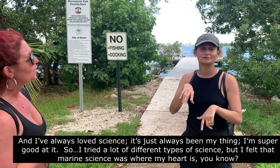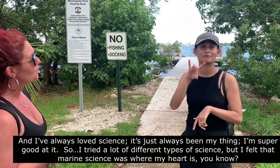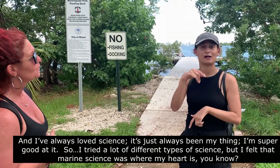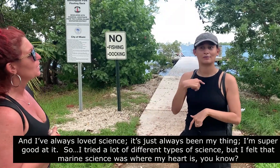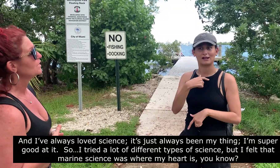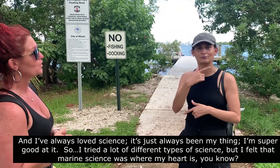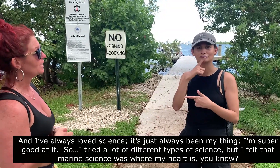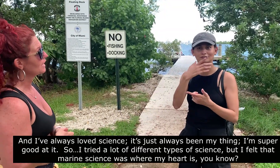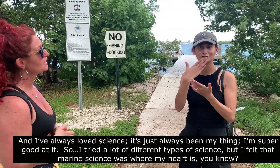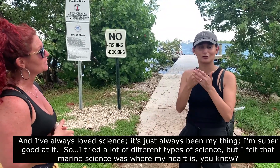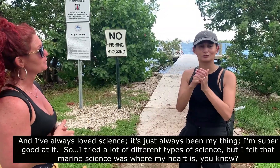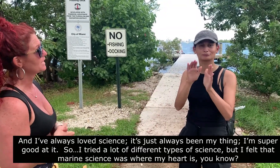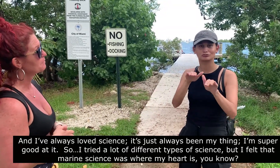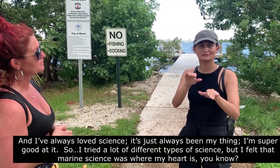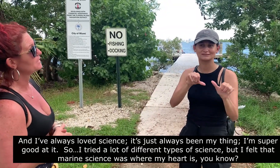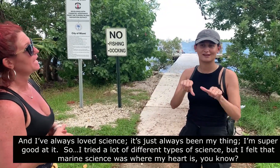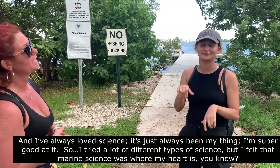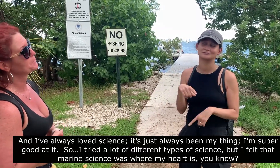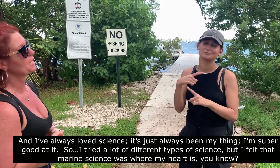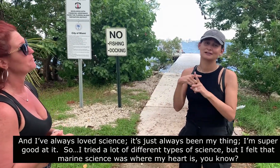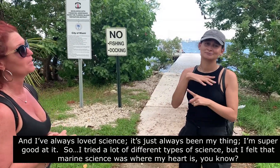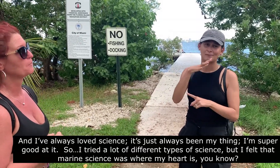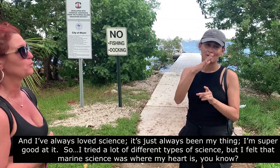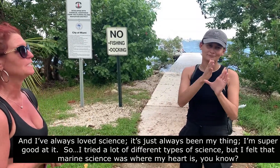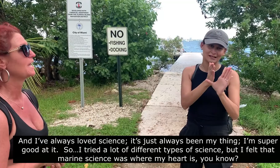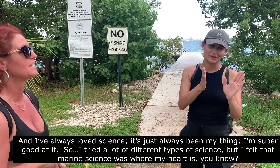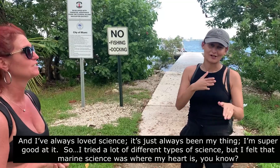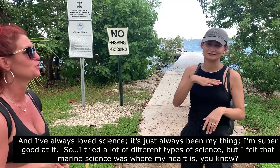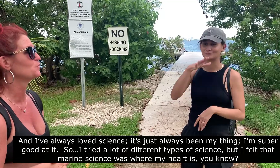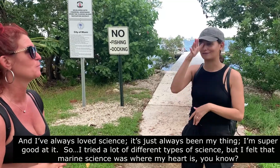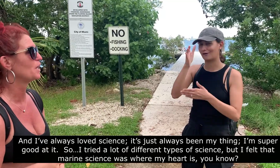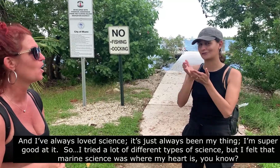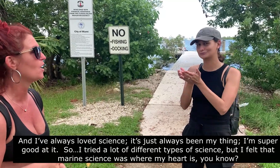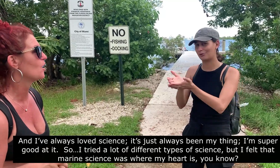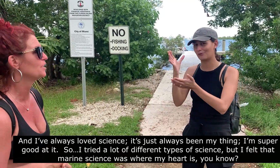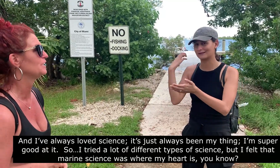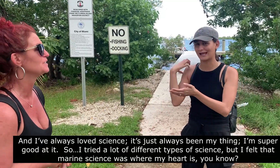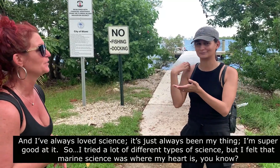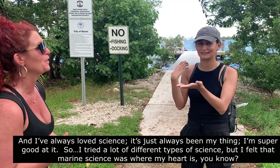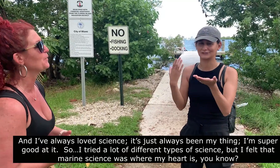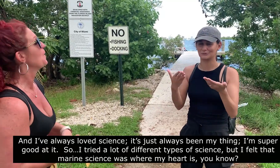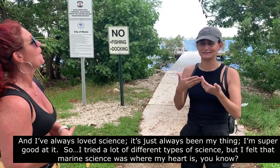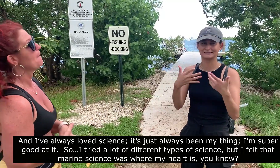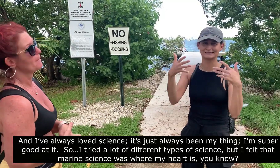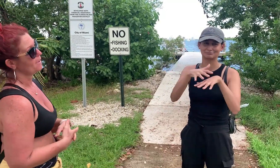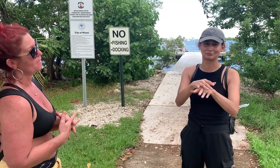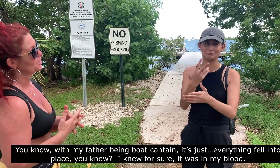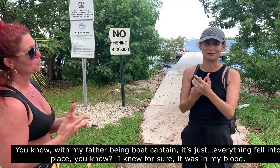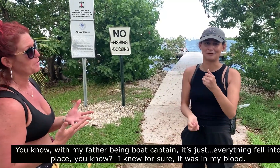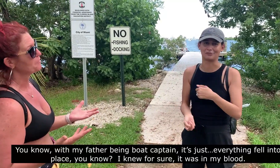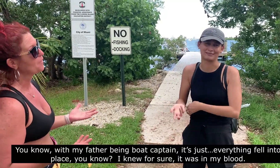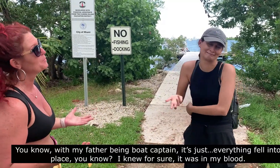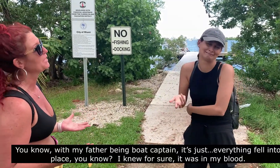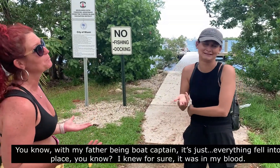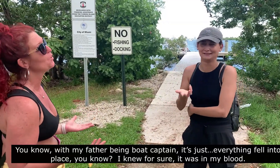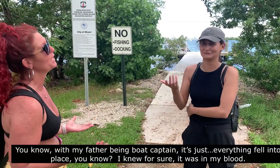So I tried a lot of different types of science, but I felt like marine science is just where my heart is. know, with my father being a boat